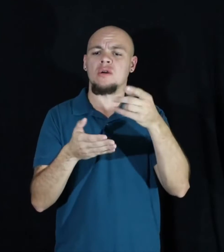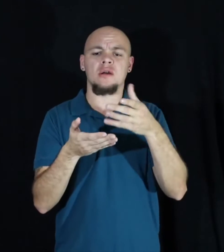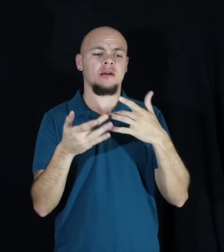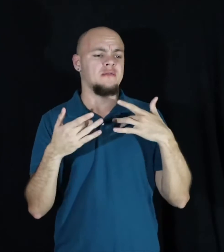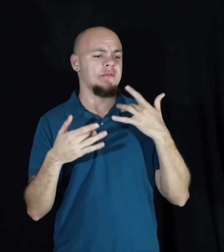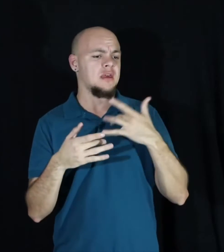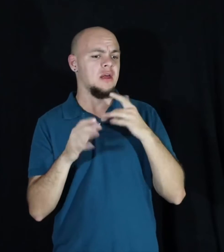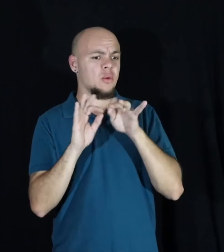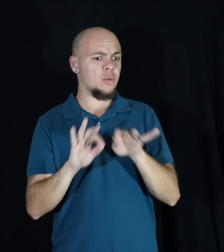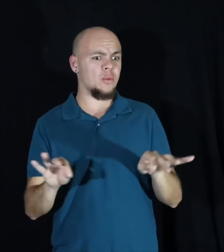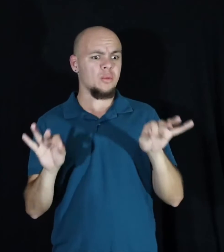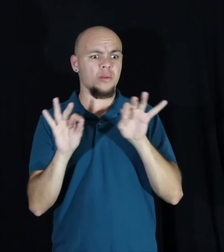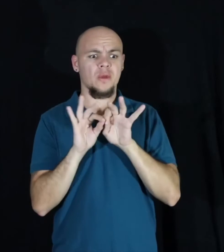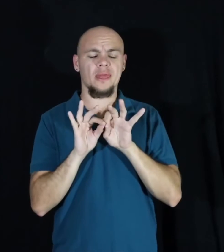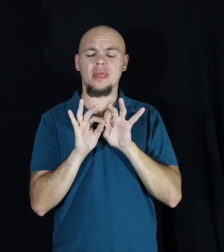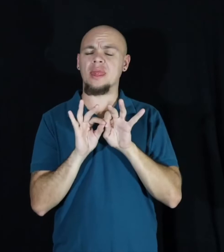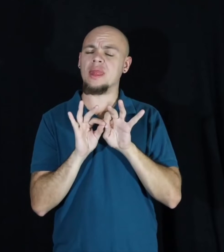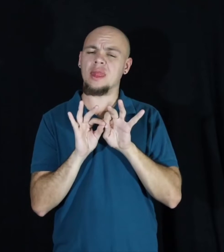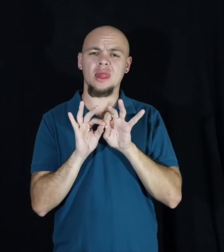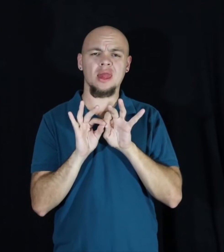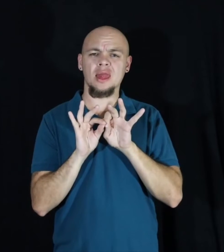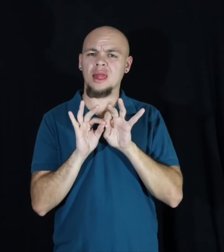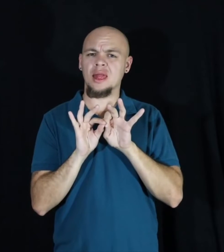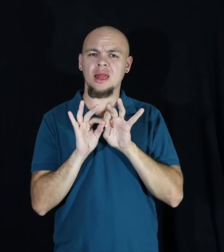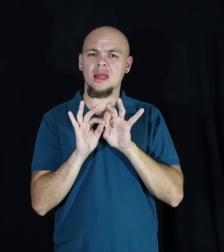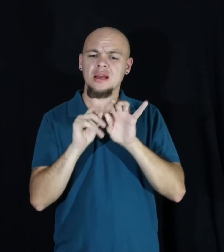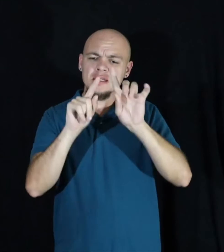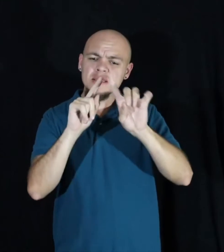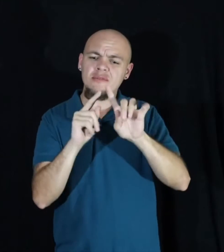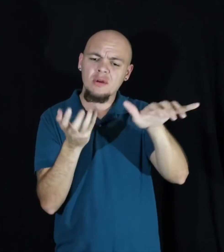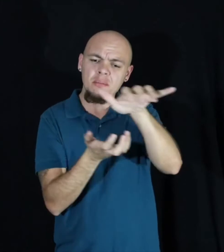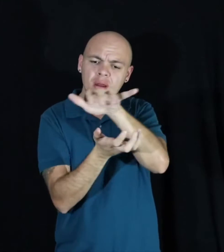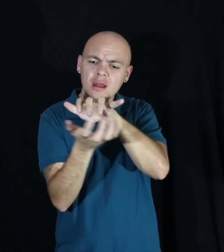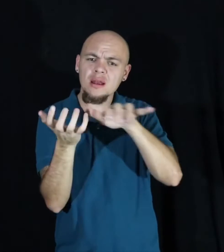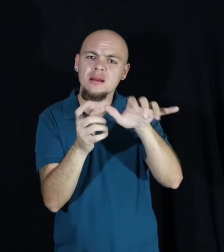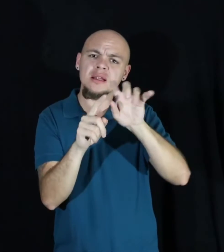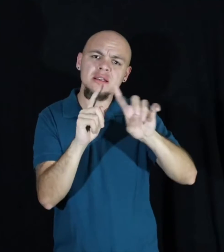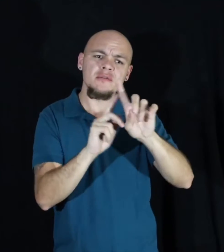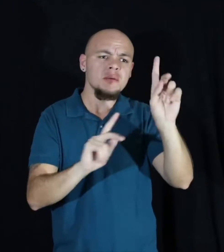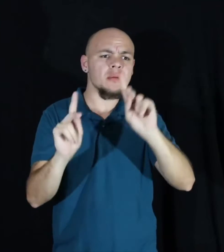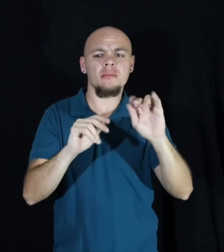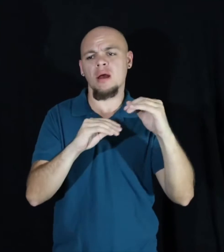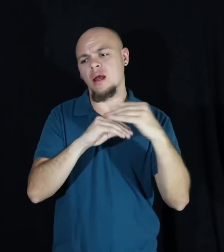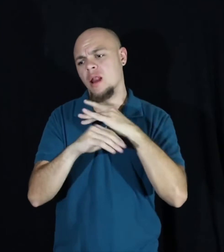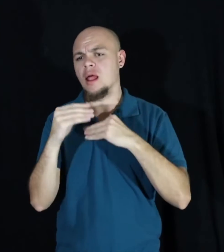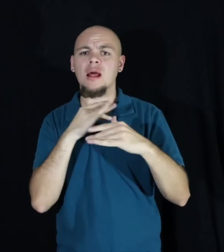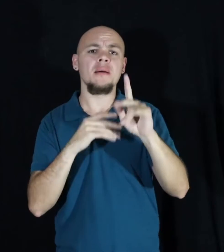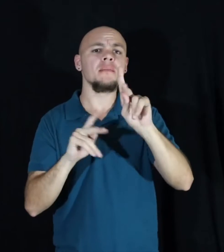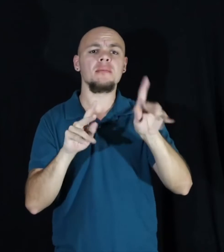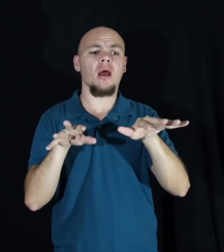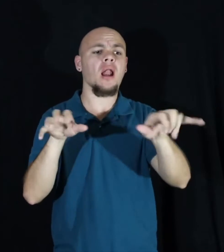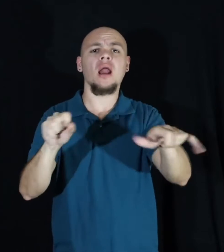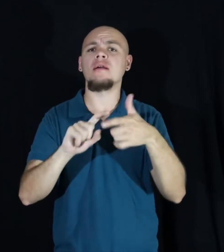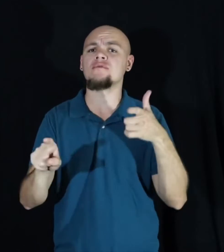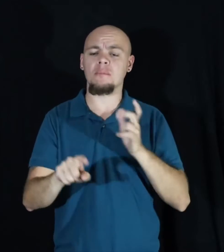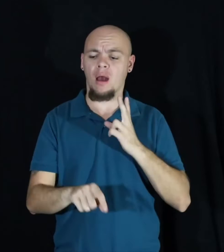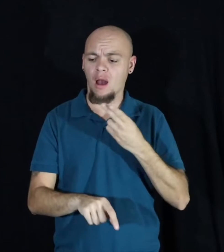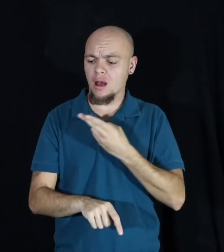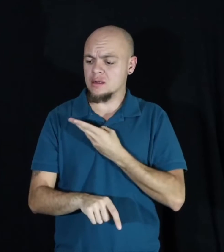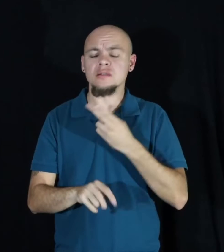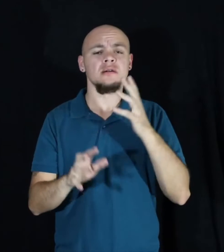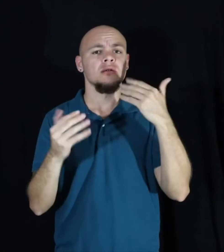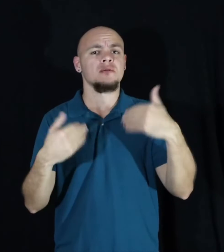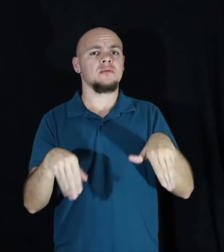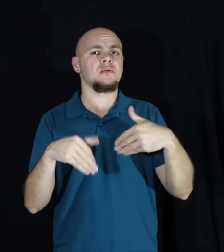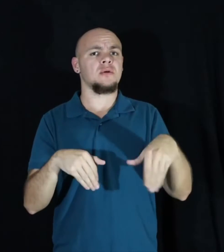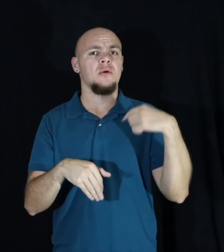worthwhile. We are combinations, combinations of others, others taking pieces of us. It's no wonder we're all